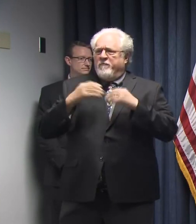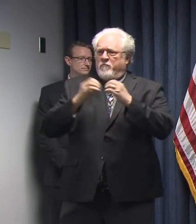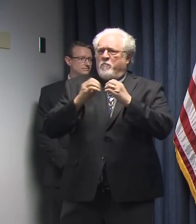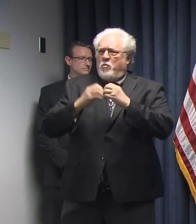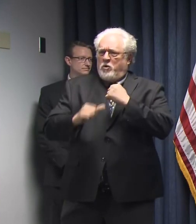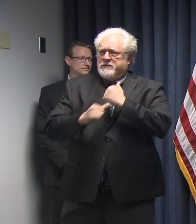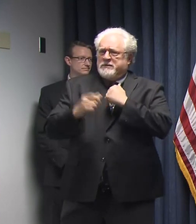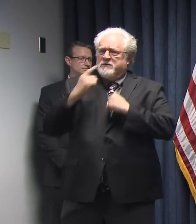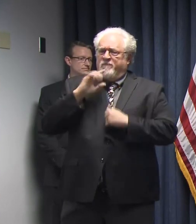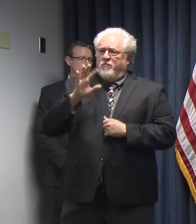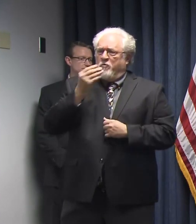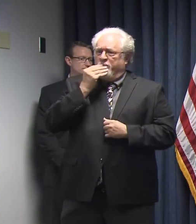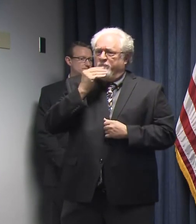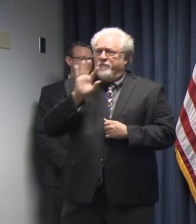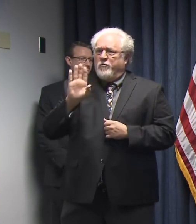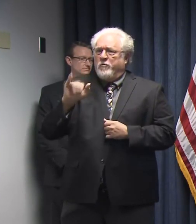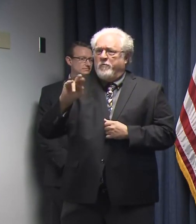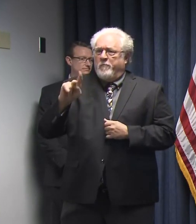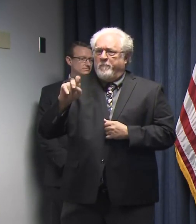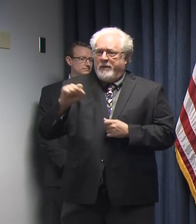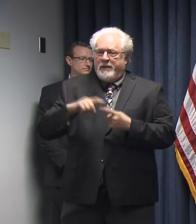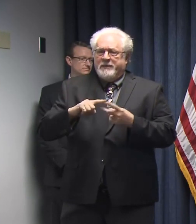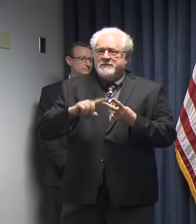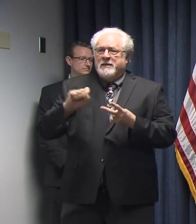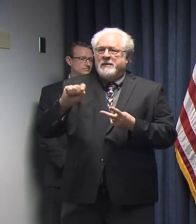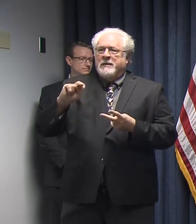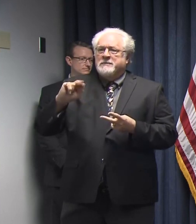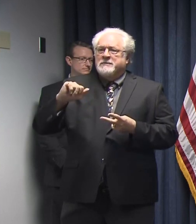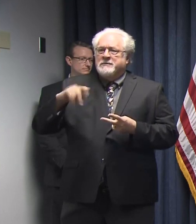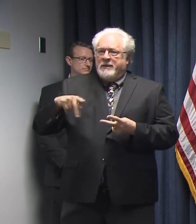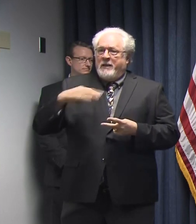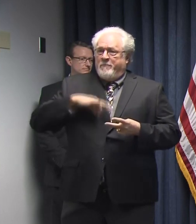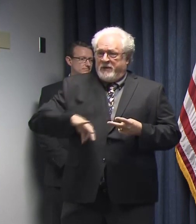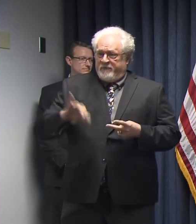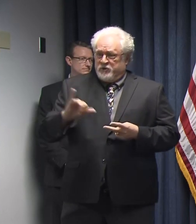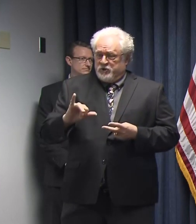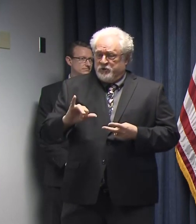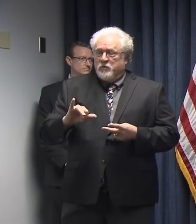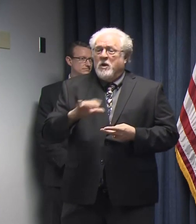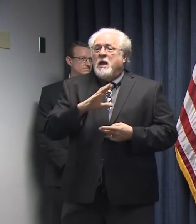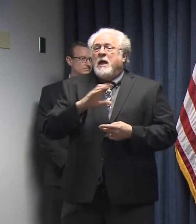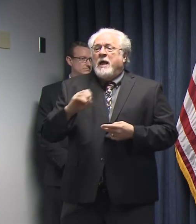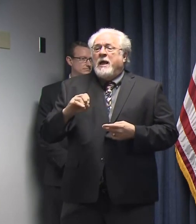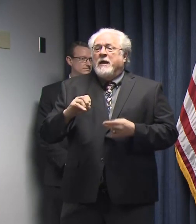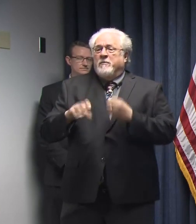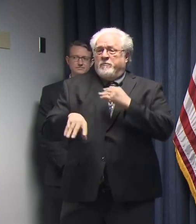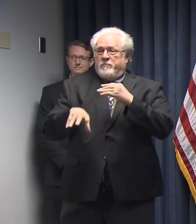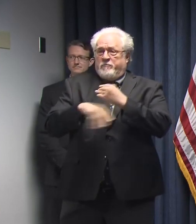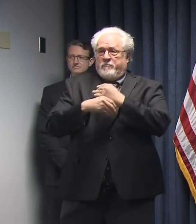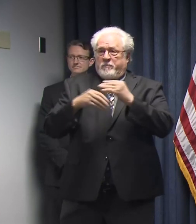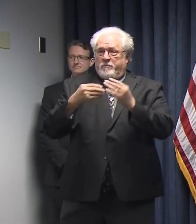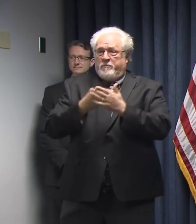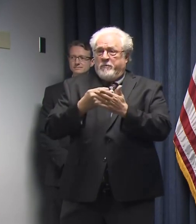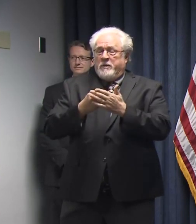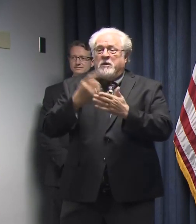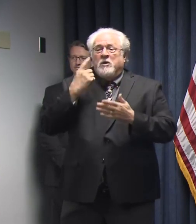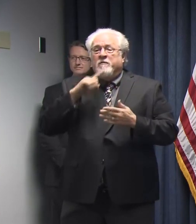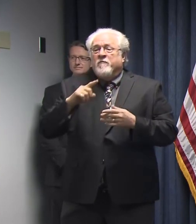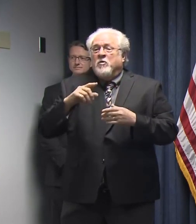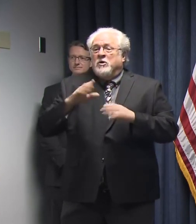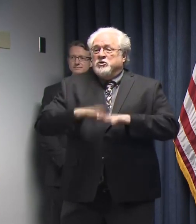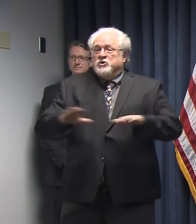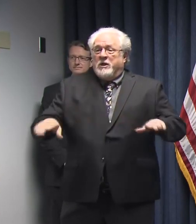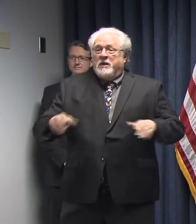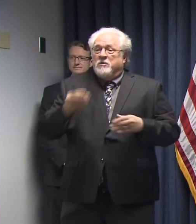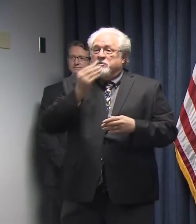for food banks and SNAP benefits to help our most vulnerable citizens. There also will be additional funding for child nutrition programs